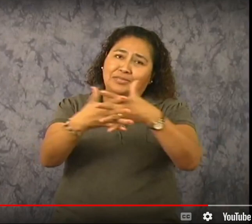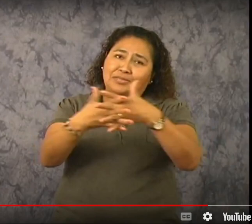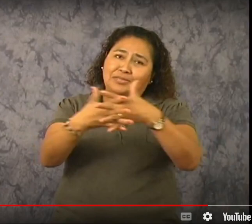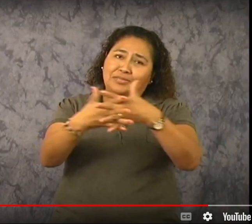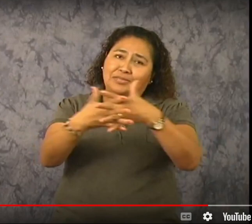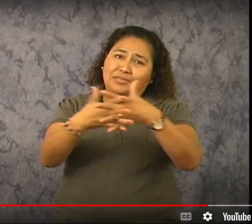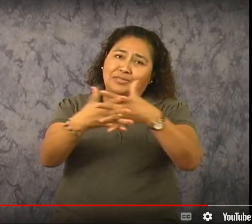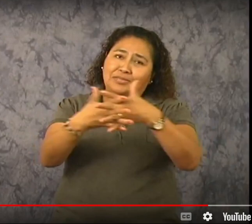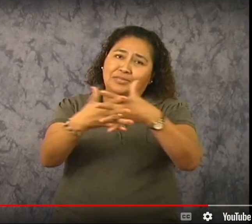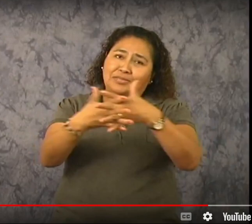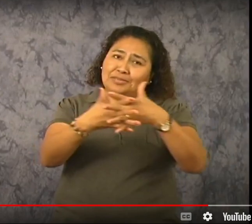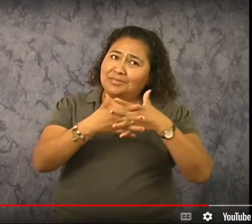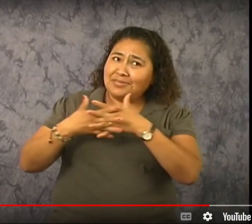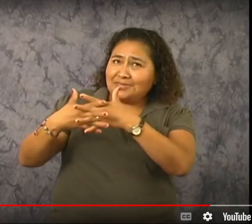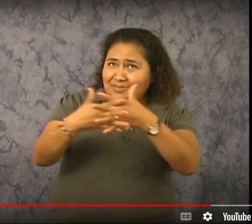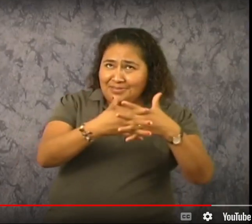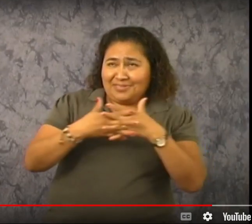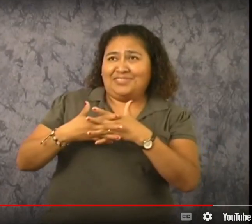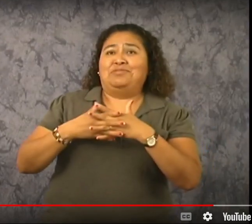her.